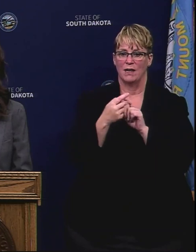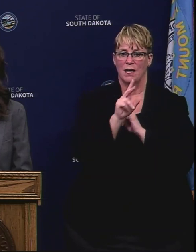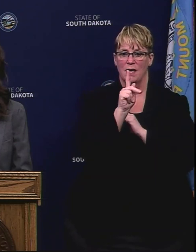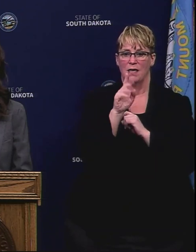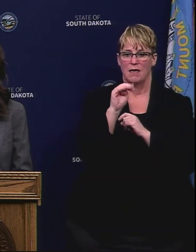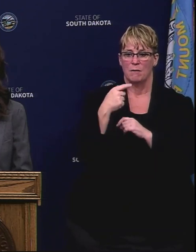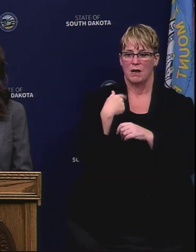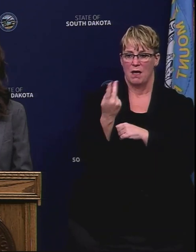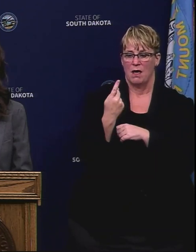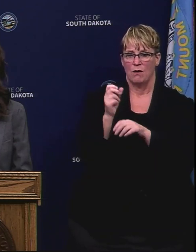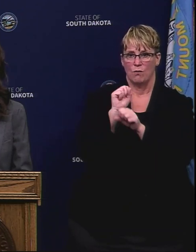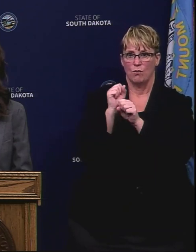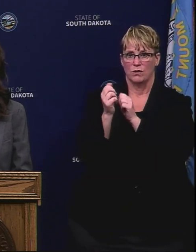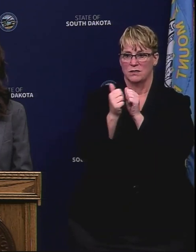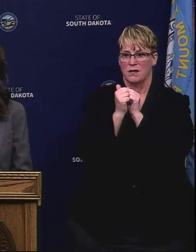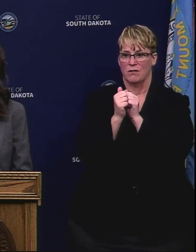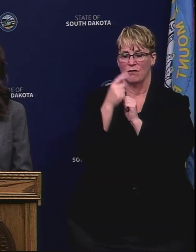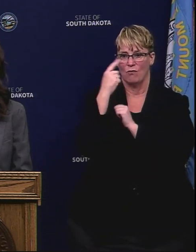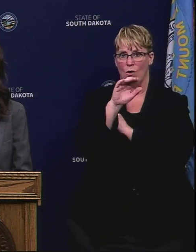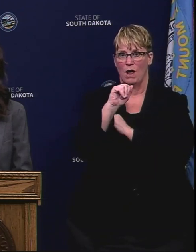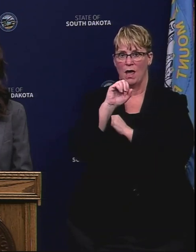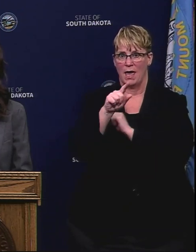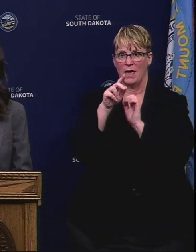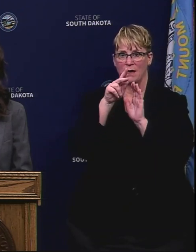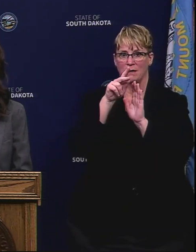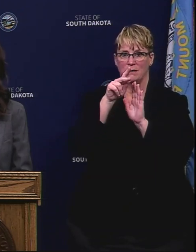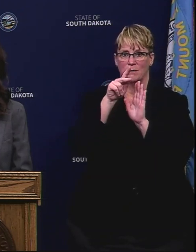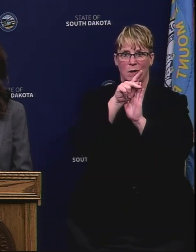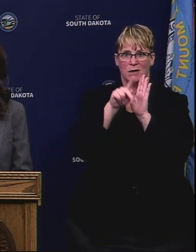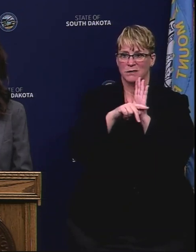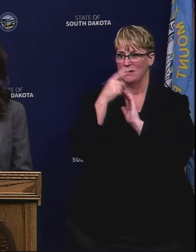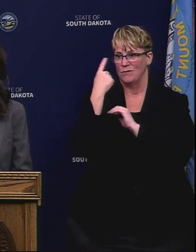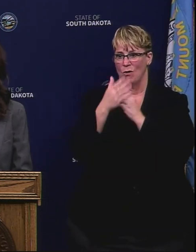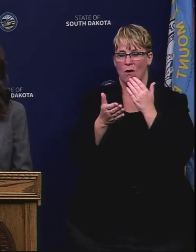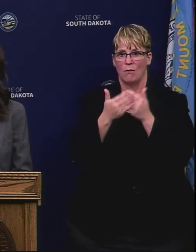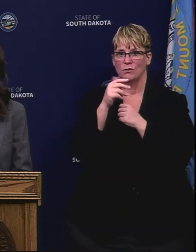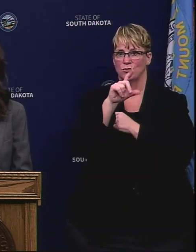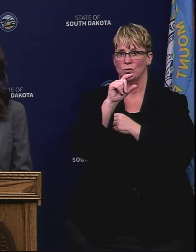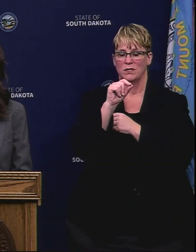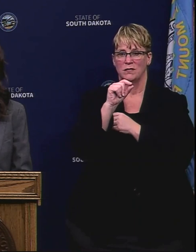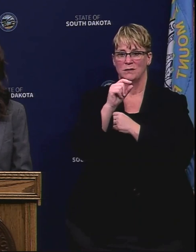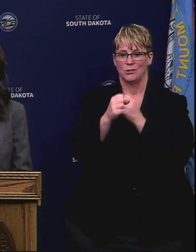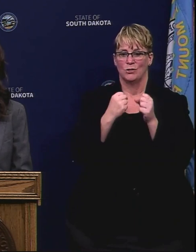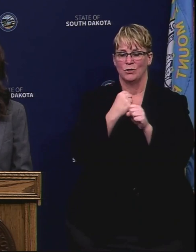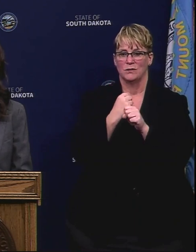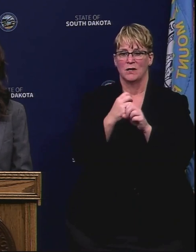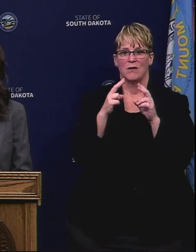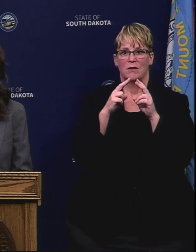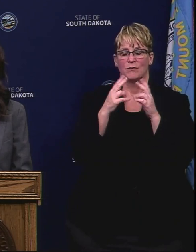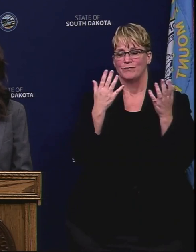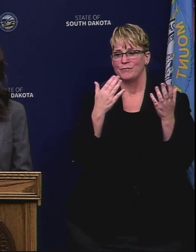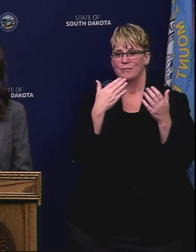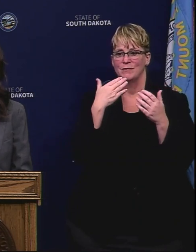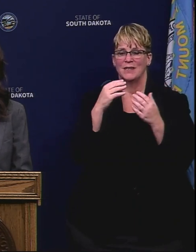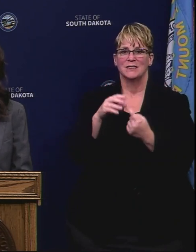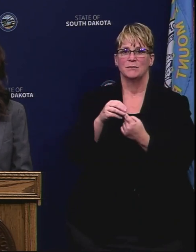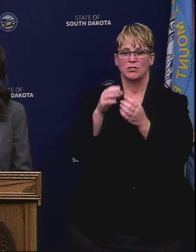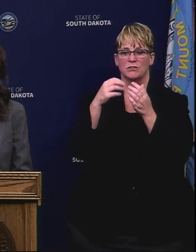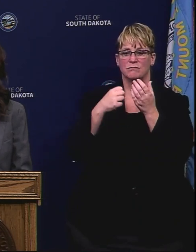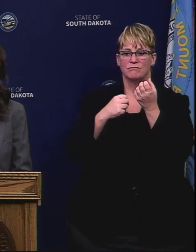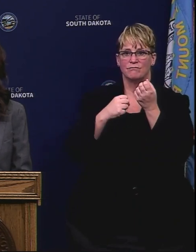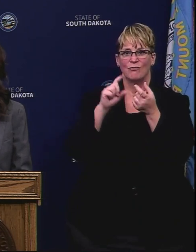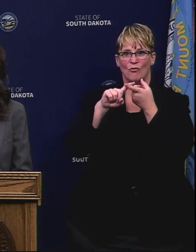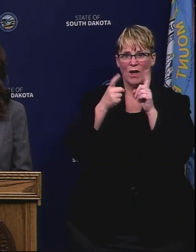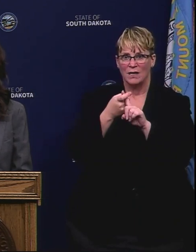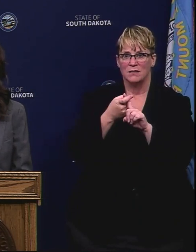worked on ag policy in South Dakota for almost 20 years. She's a very special friend of mine. I don't know of a bigger advocate for